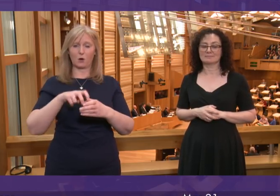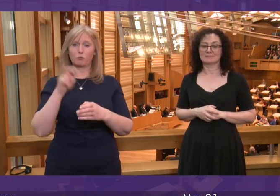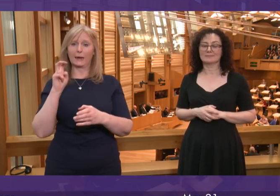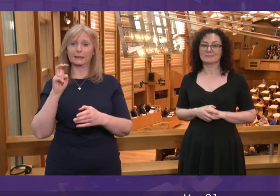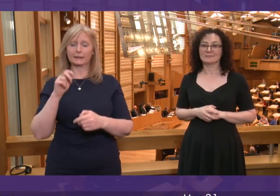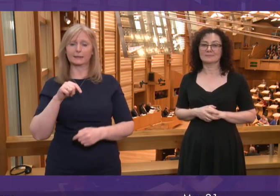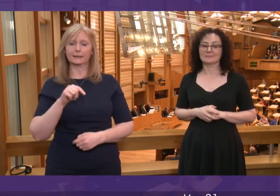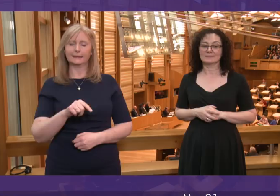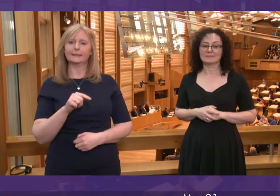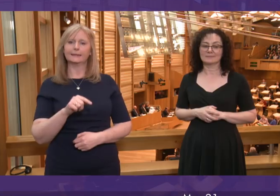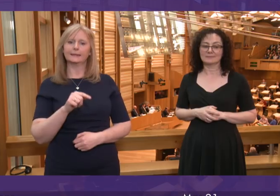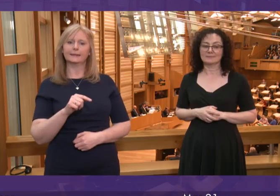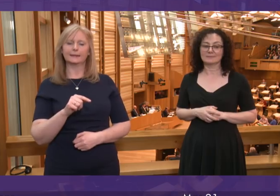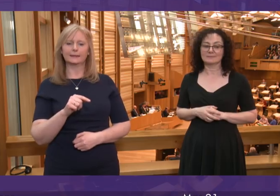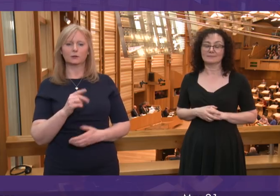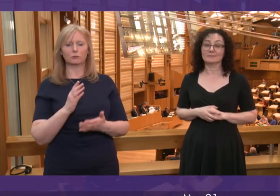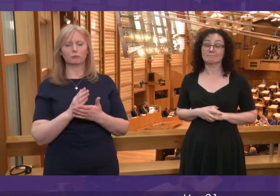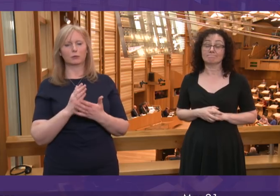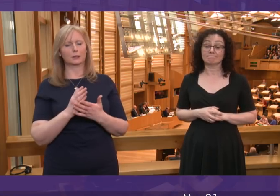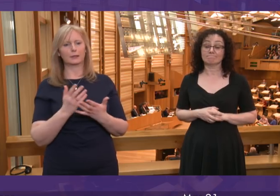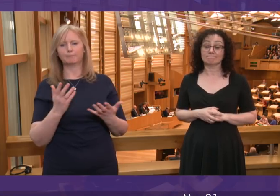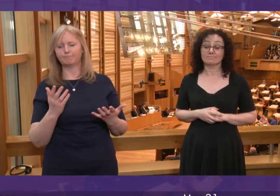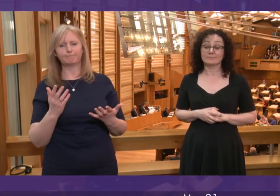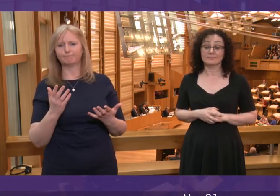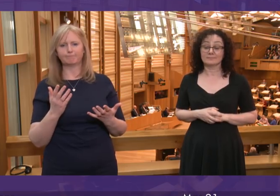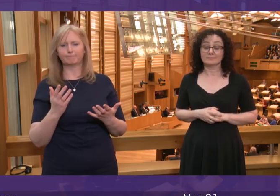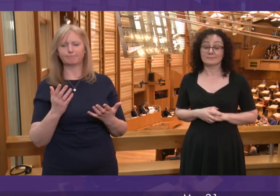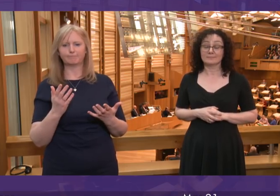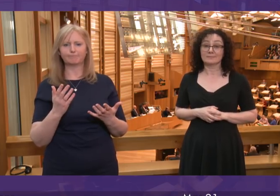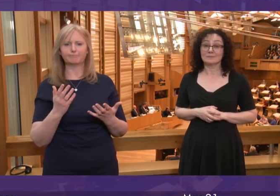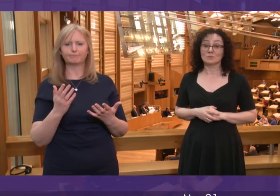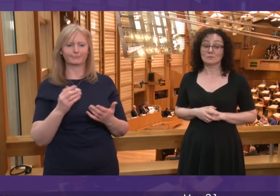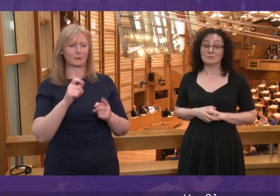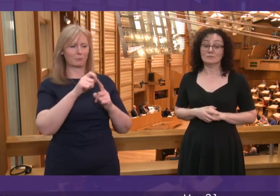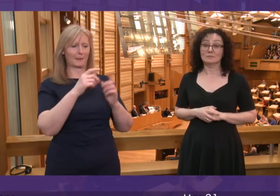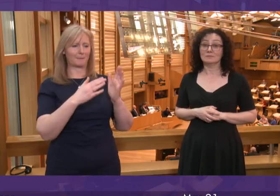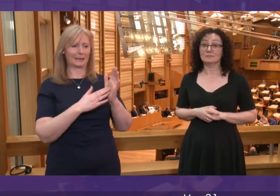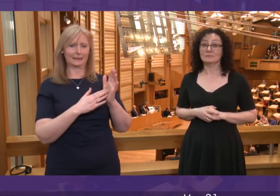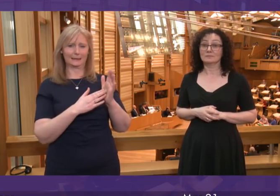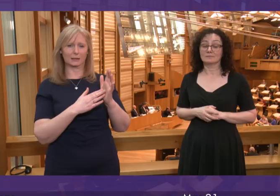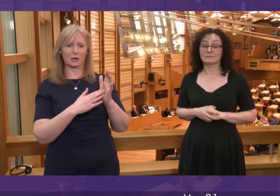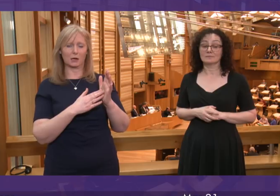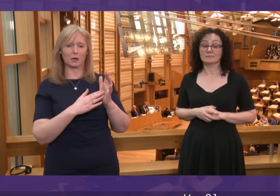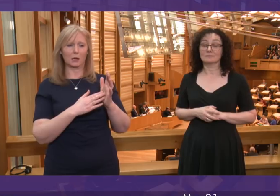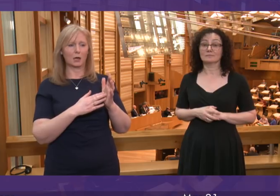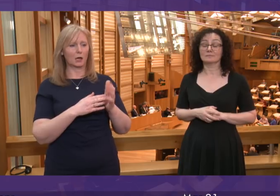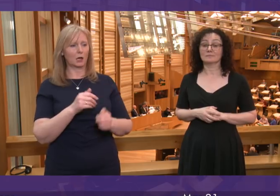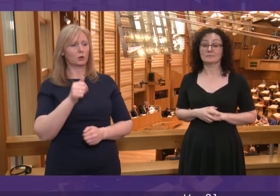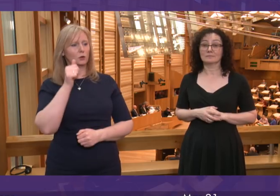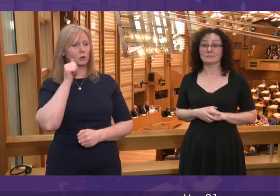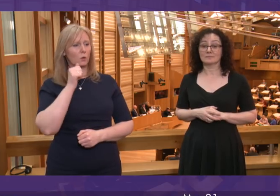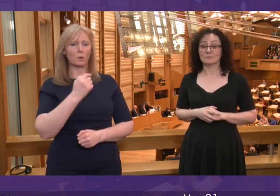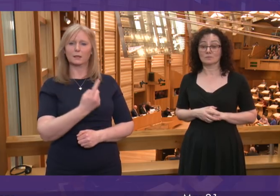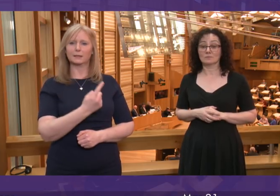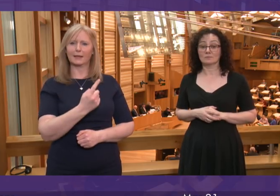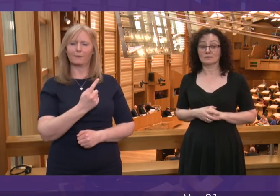think it, is beyond comprehension that any Prime Minister could be knowingly allowing the country